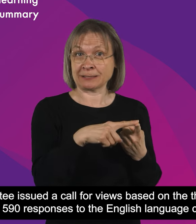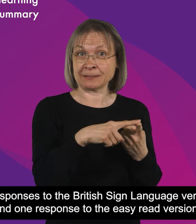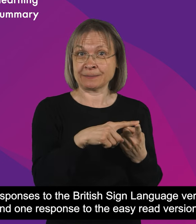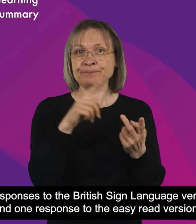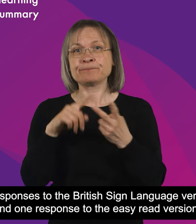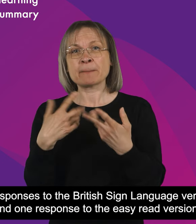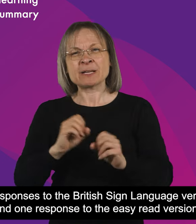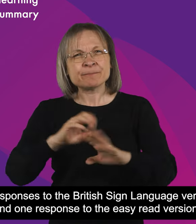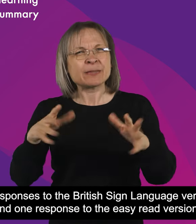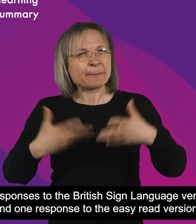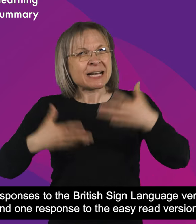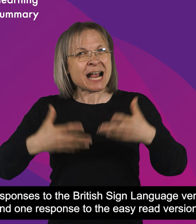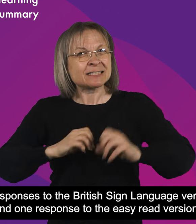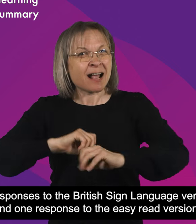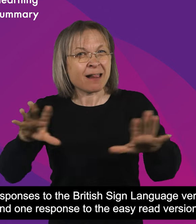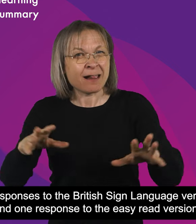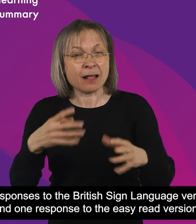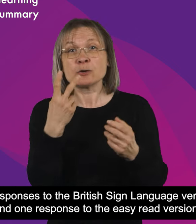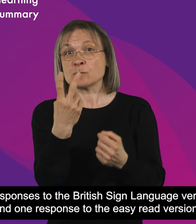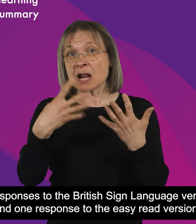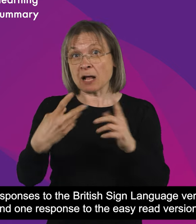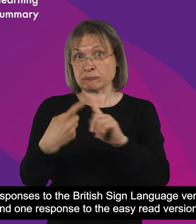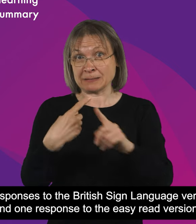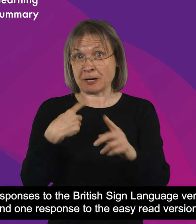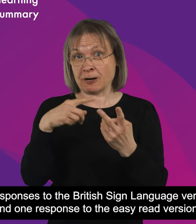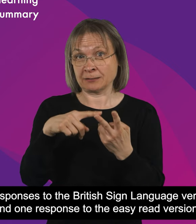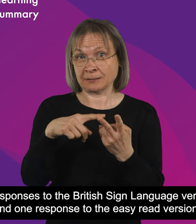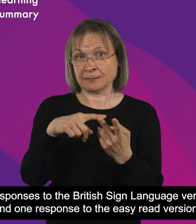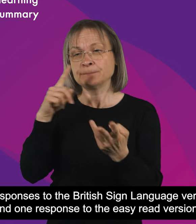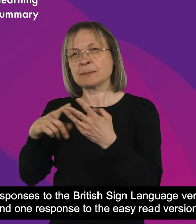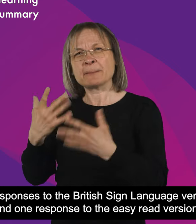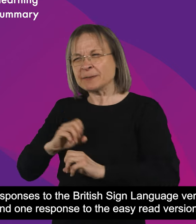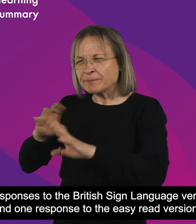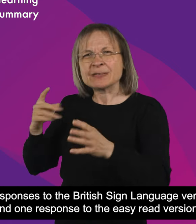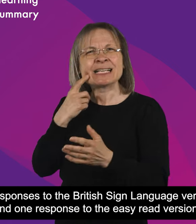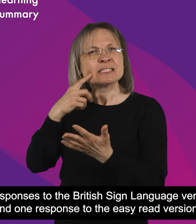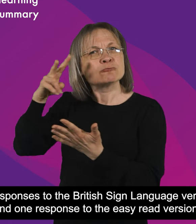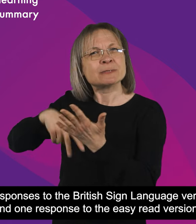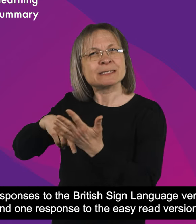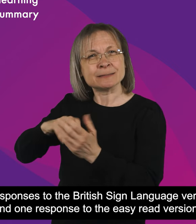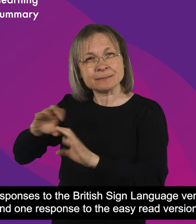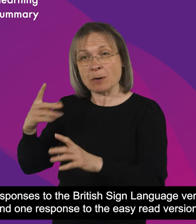29 responses to the British Sign Language version and one response to the Easy-Read version.